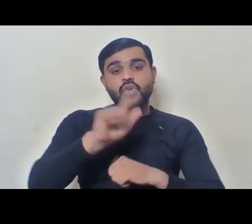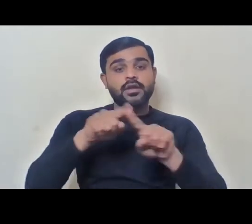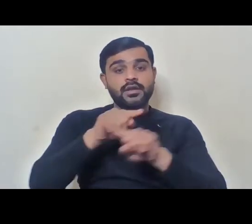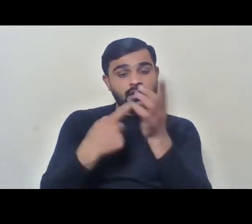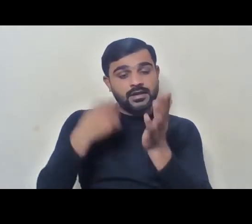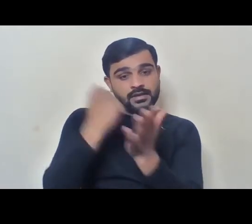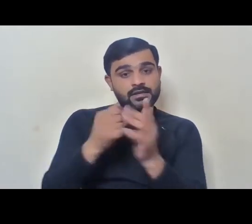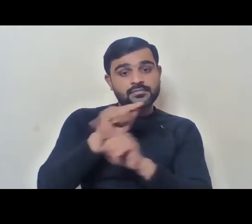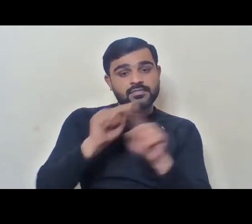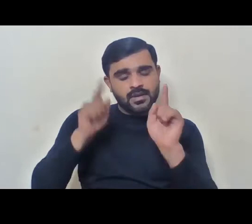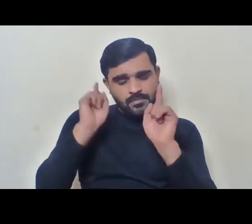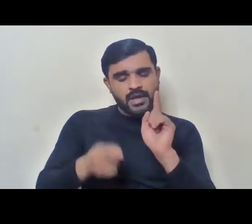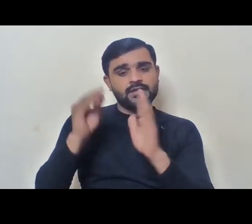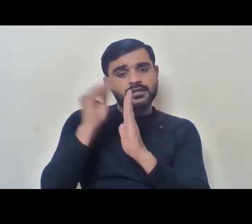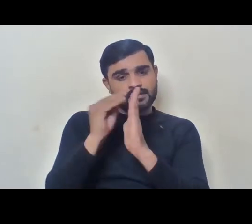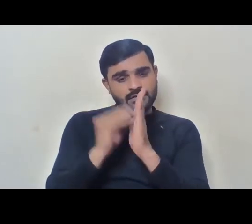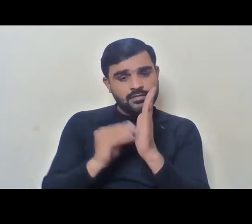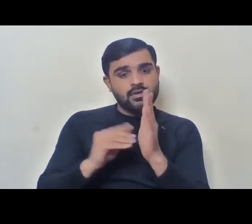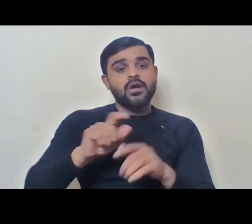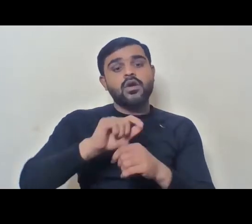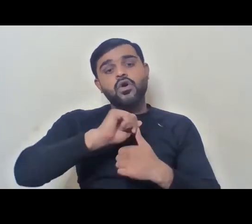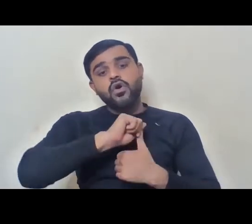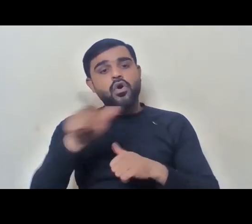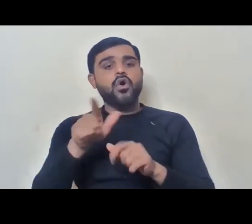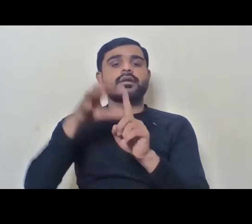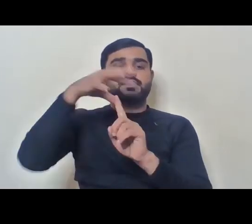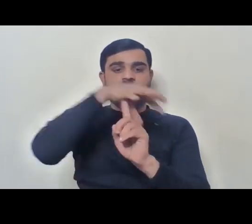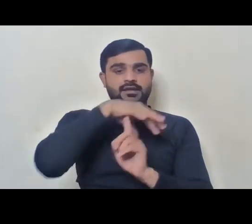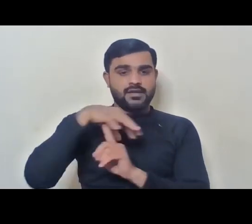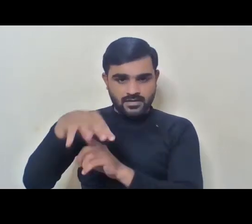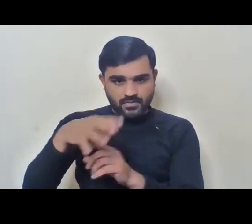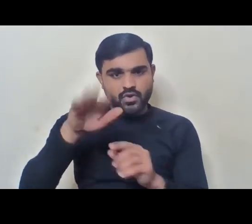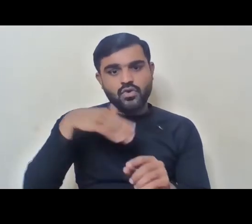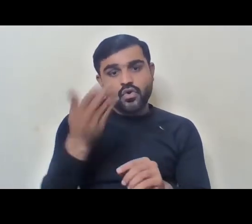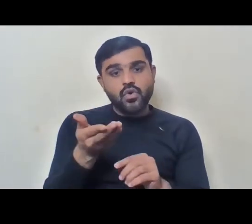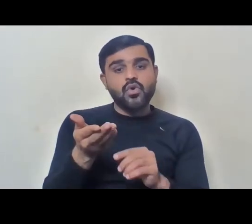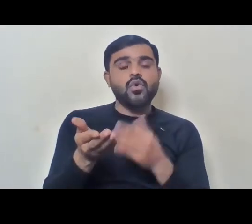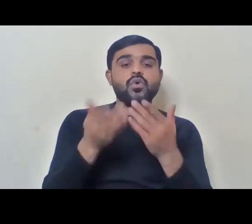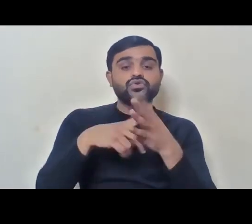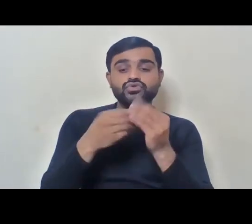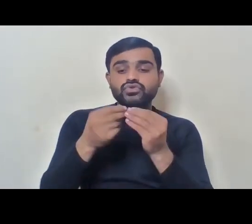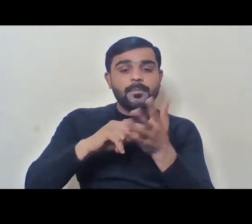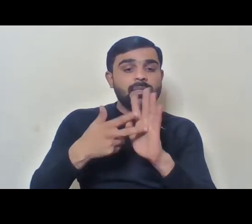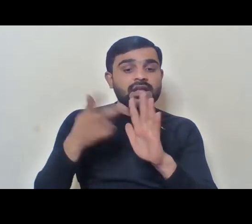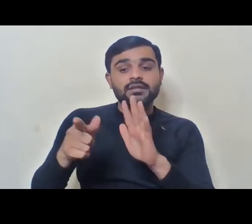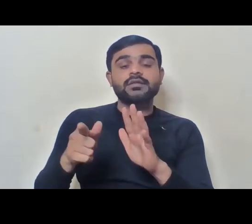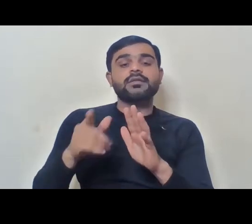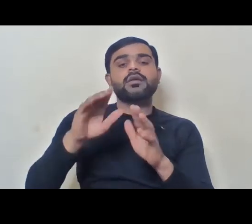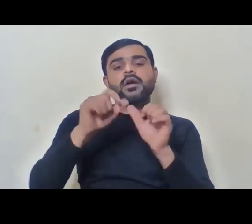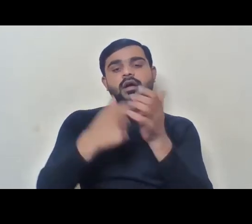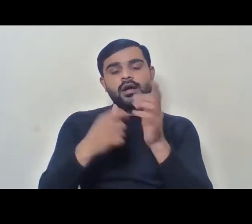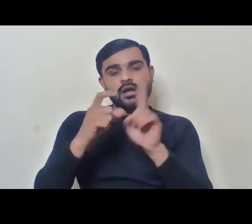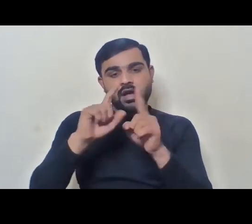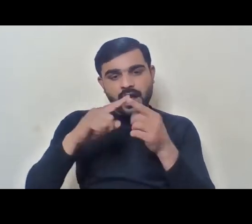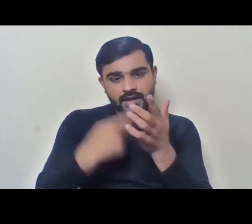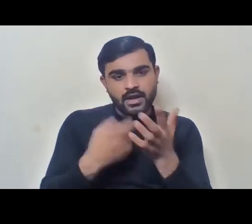they should be filled up across the board, and also what do vacancies mean, they are in the carder or in the number